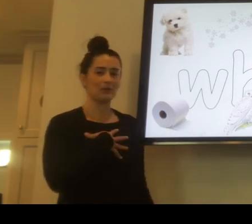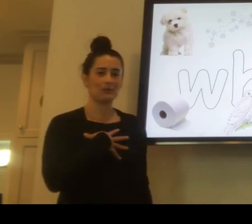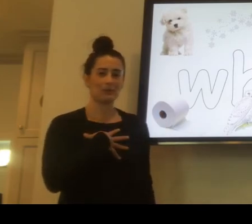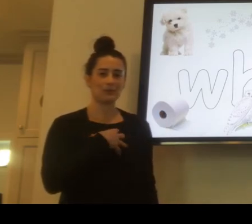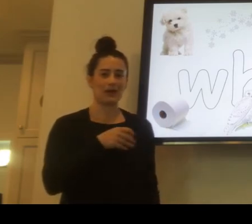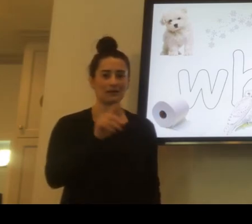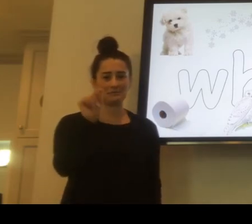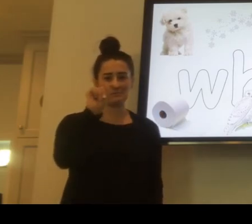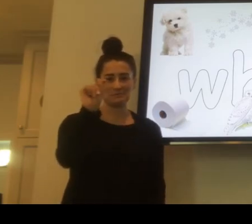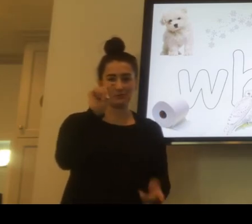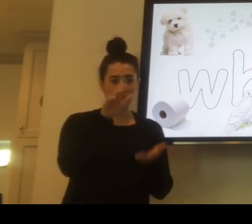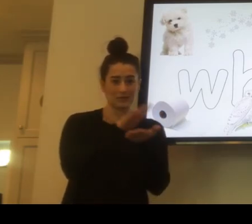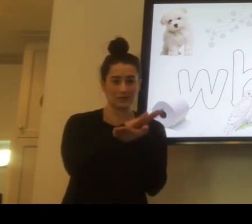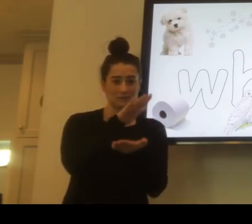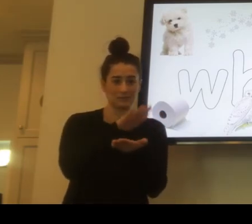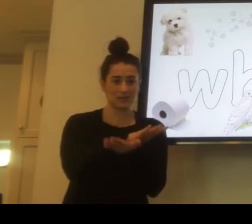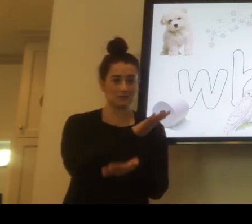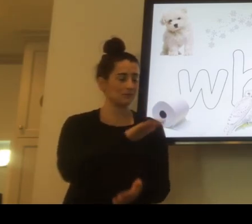White toilet paper.